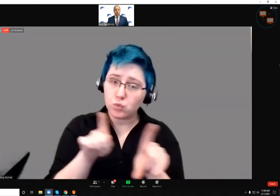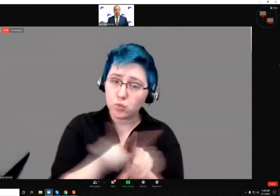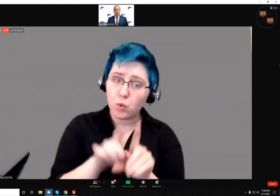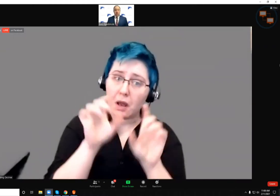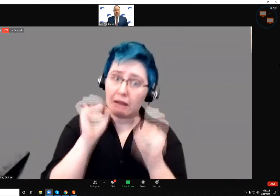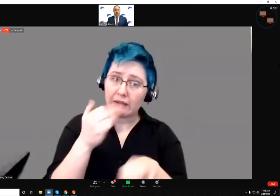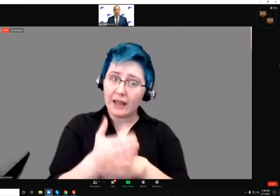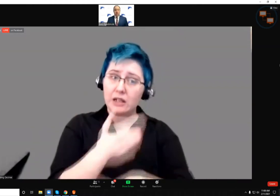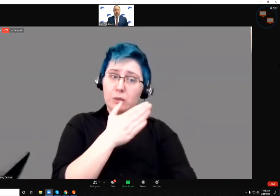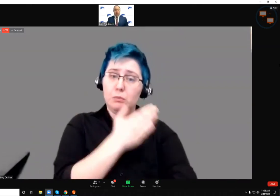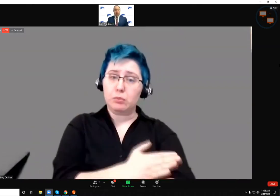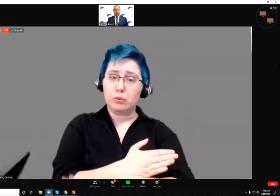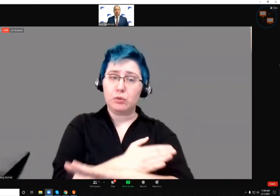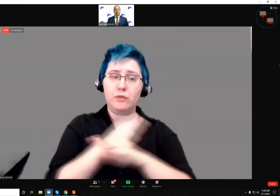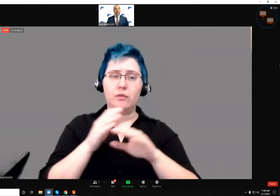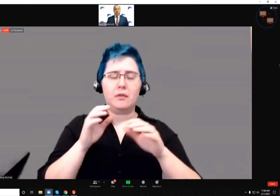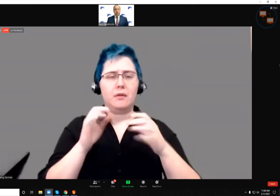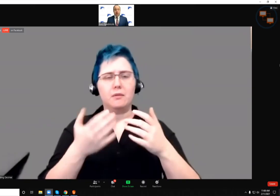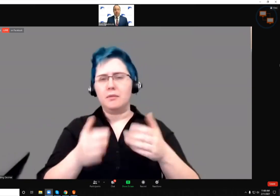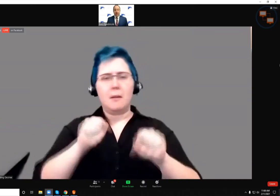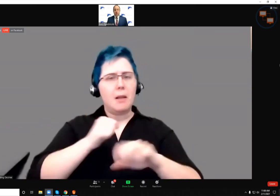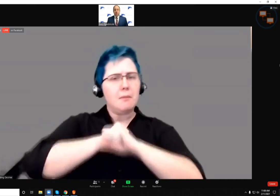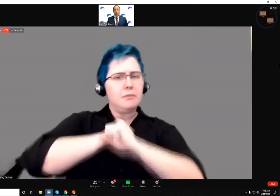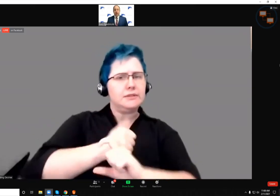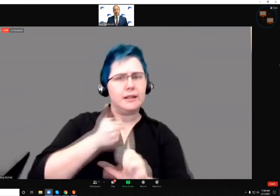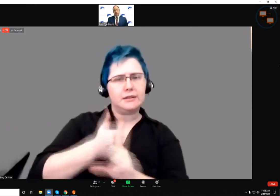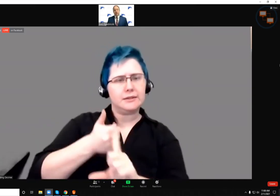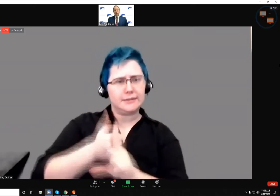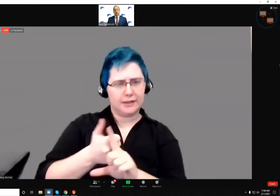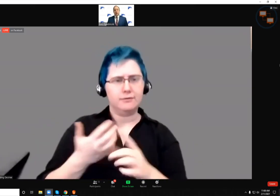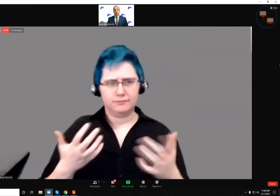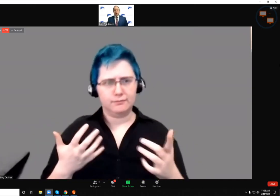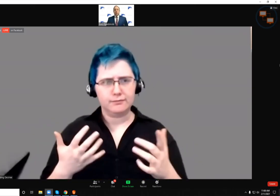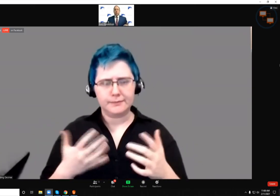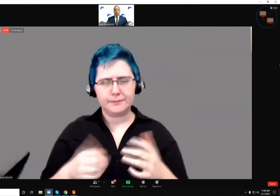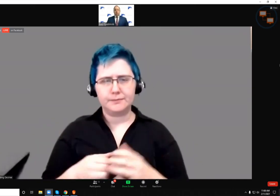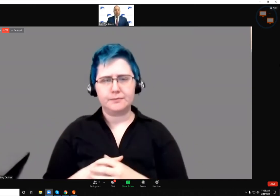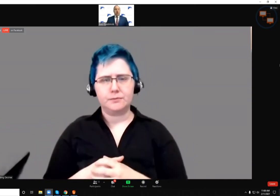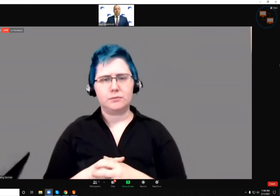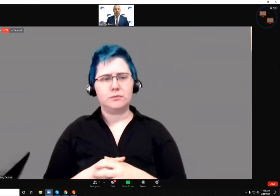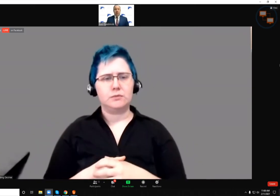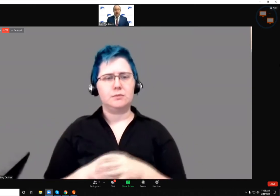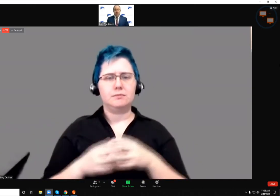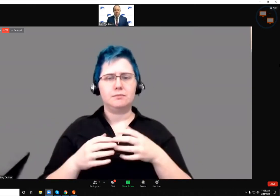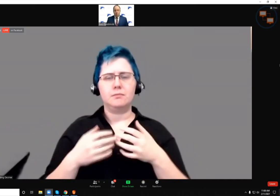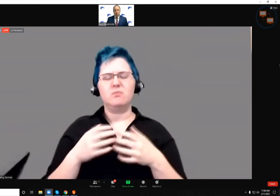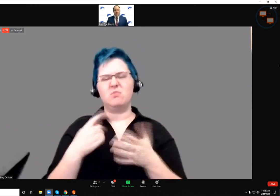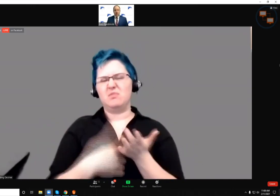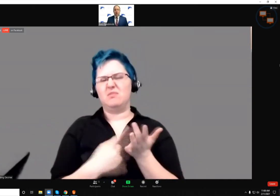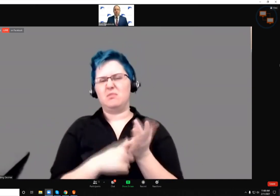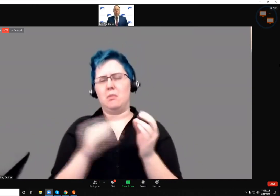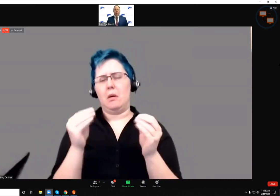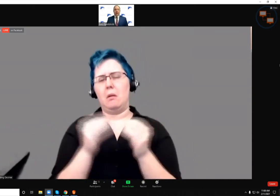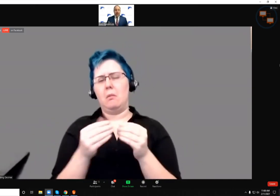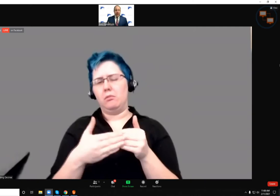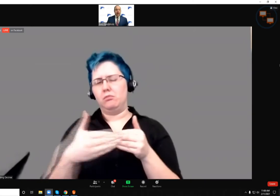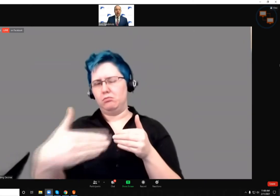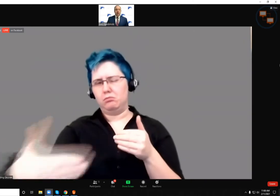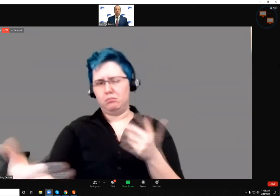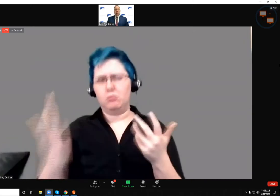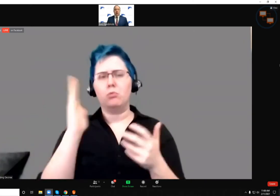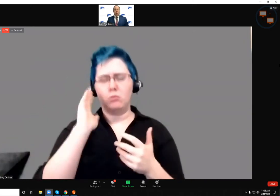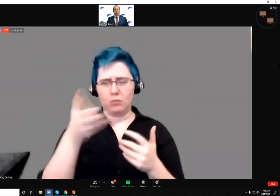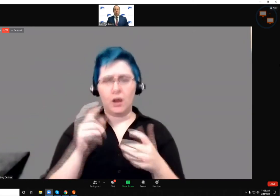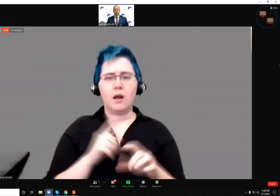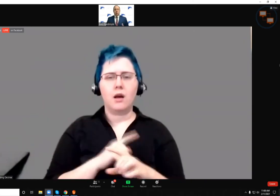improve the, uh, the ability to protect yourself against COVID-19. Uh, we'll be talking about that more to come, but again,